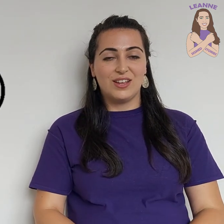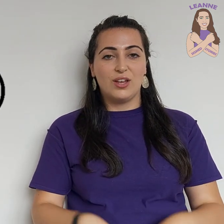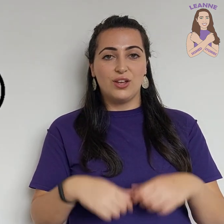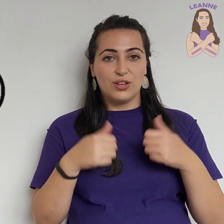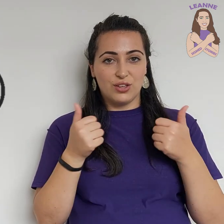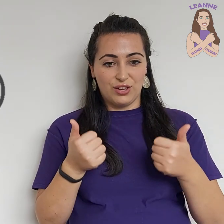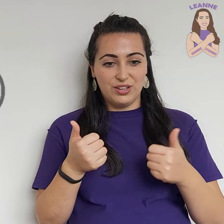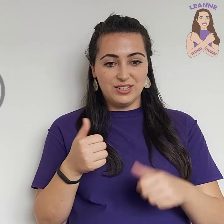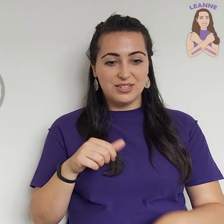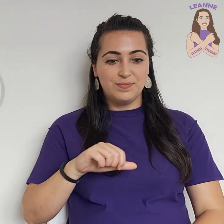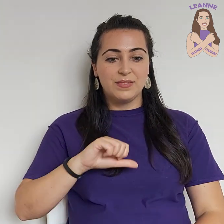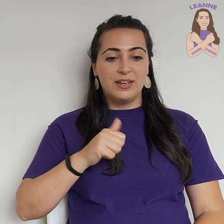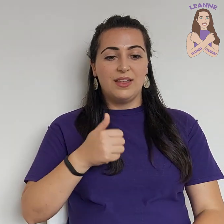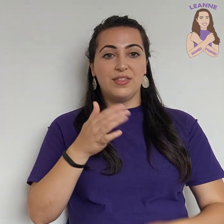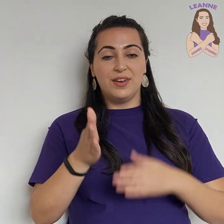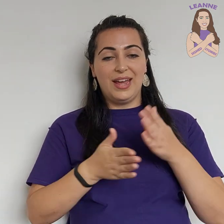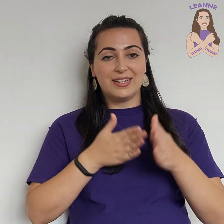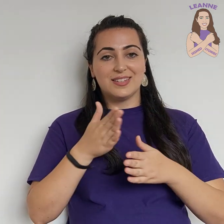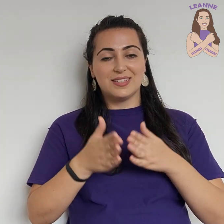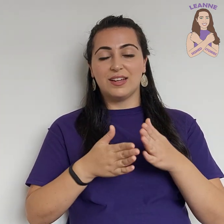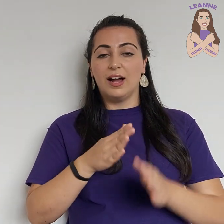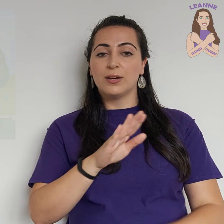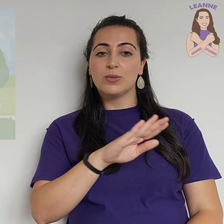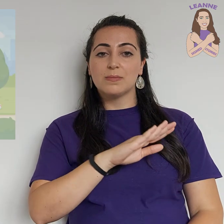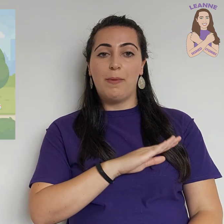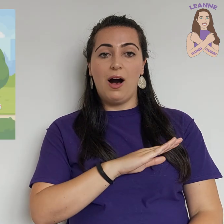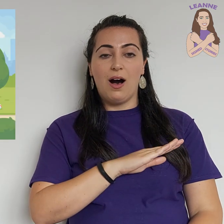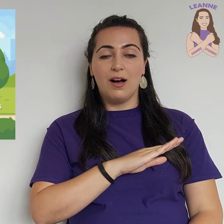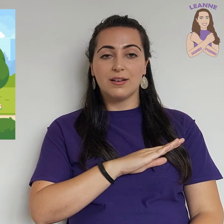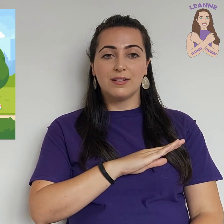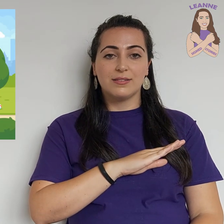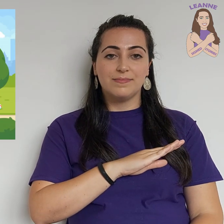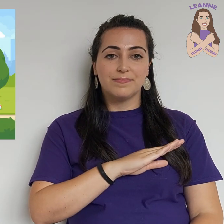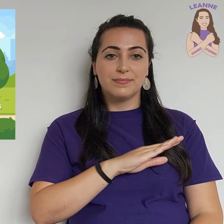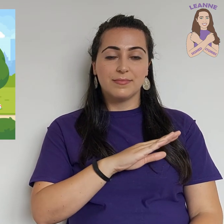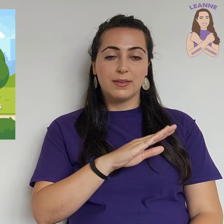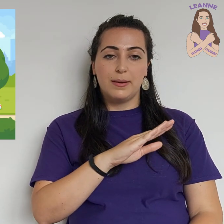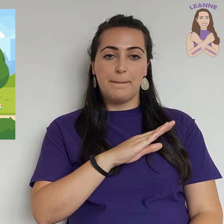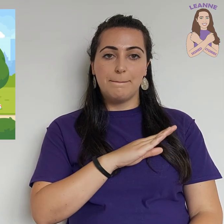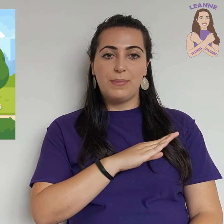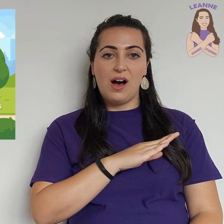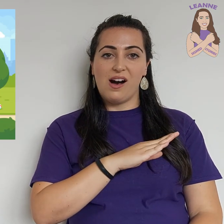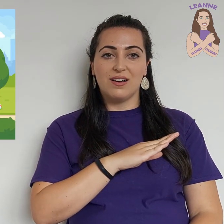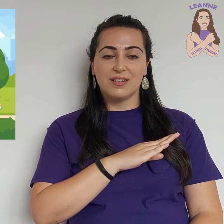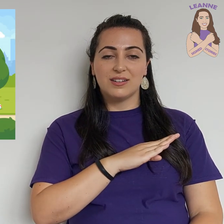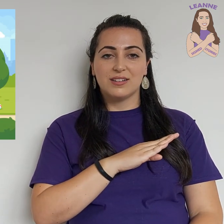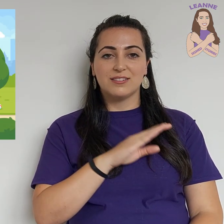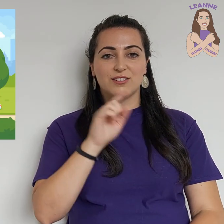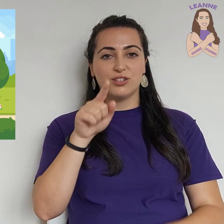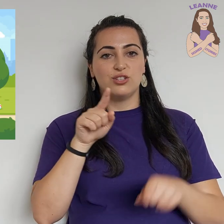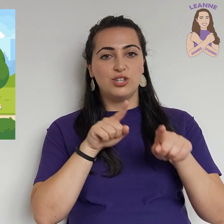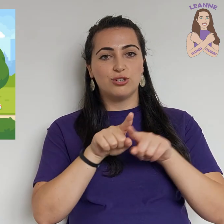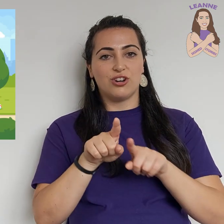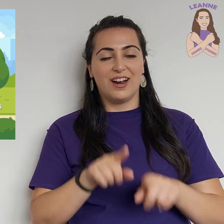Good. The next sign was park. Park. You try.